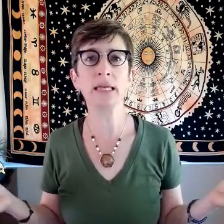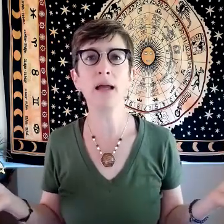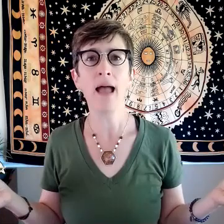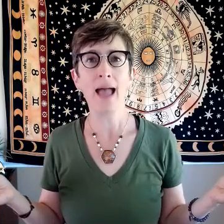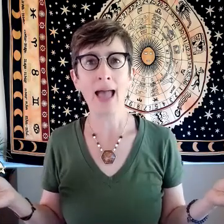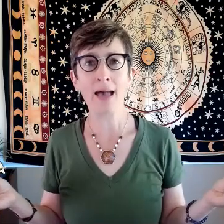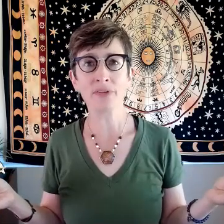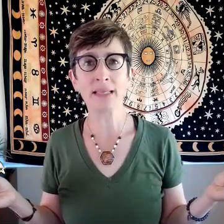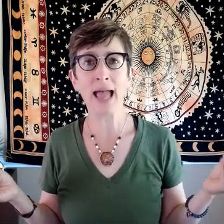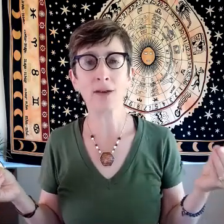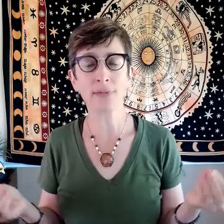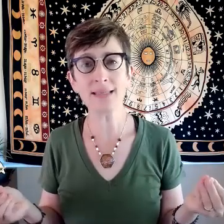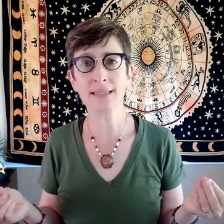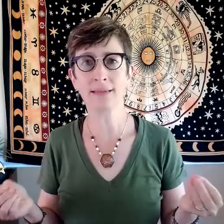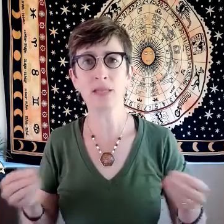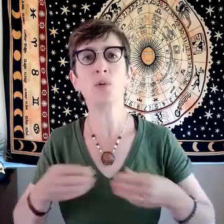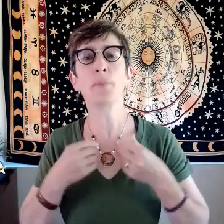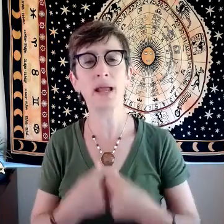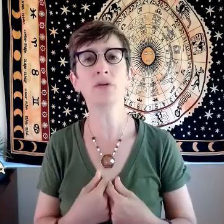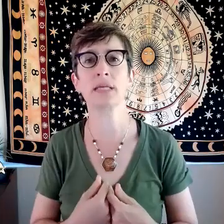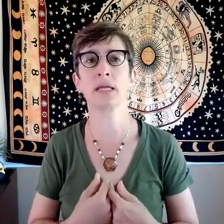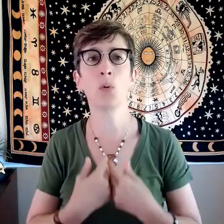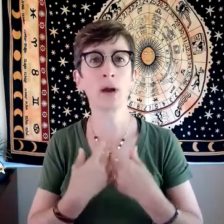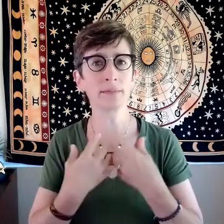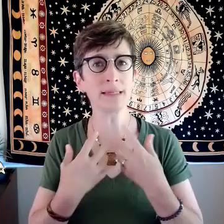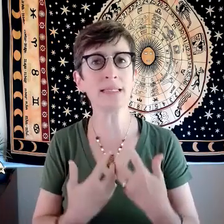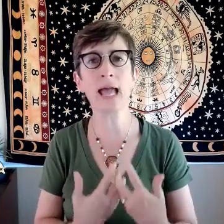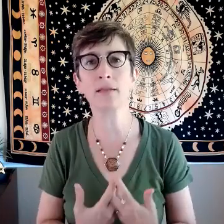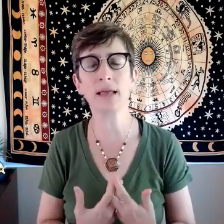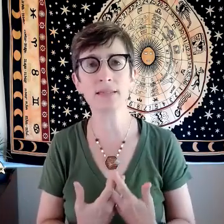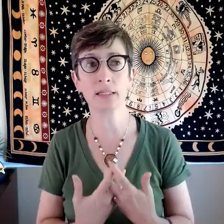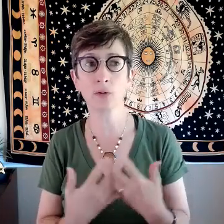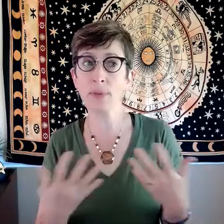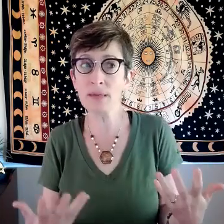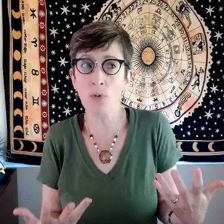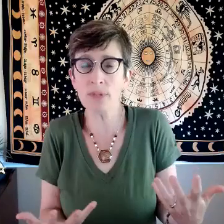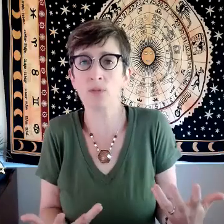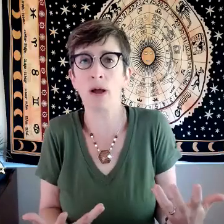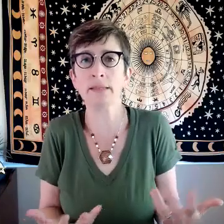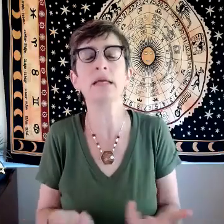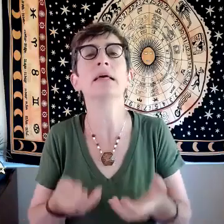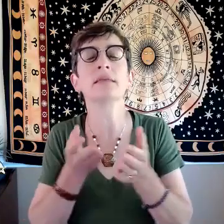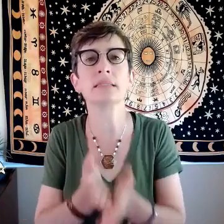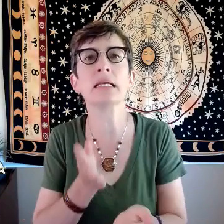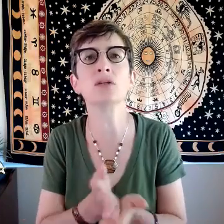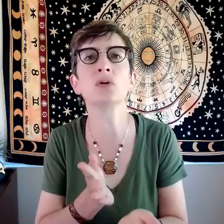have an adolescent that you are parenting or at least an adolescent or maybe more than one that's in your